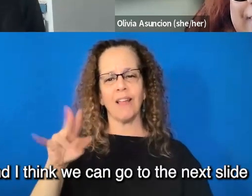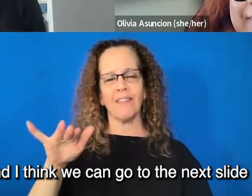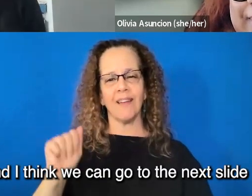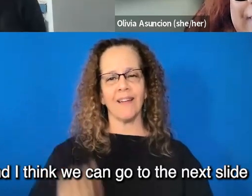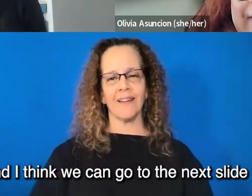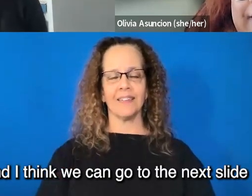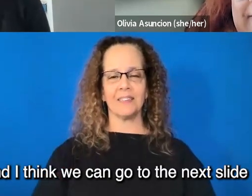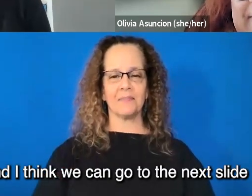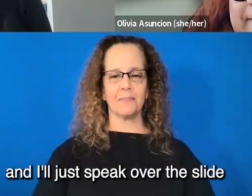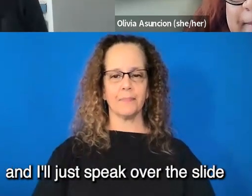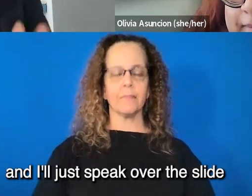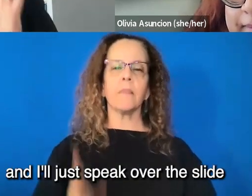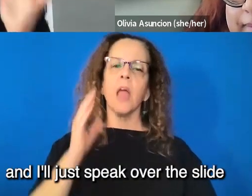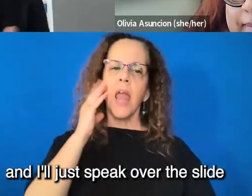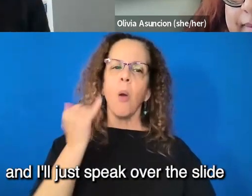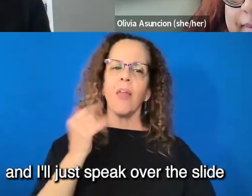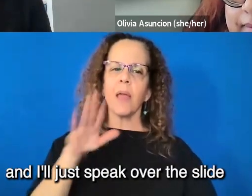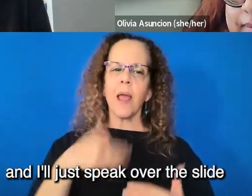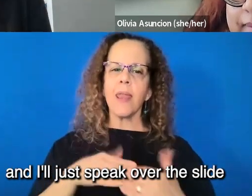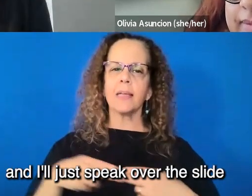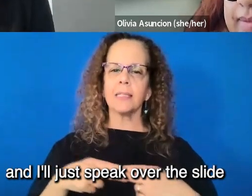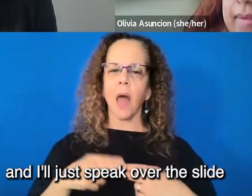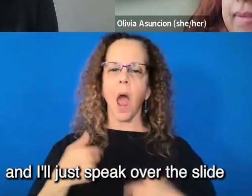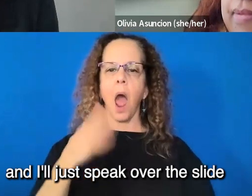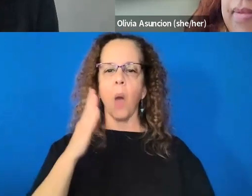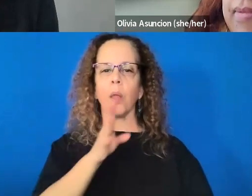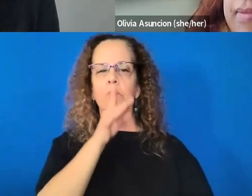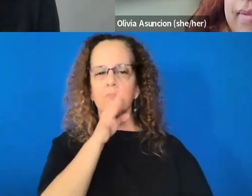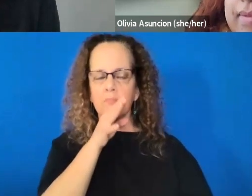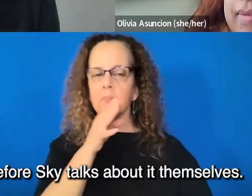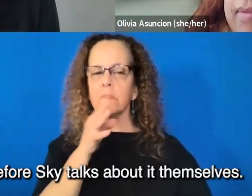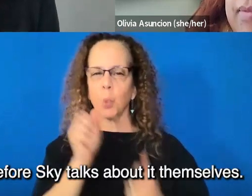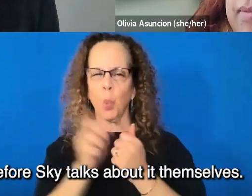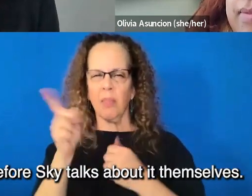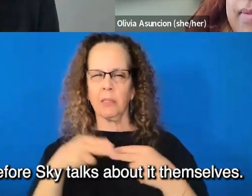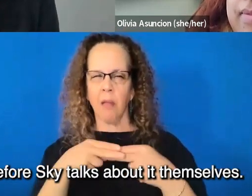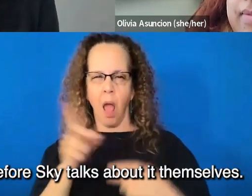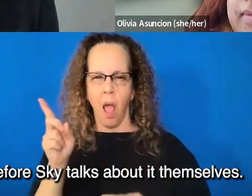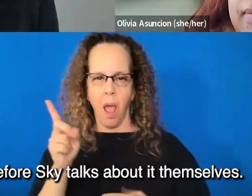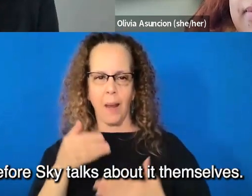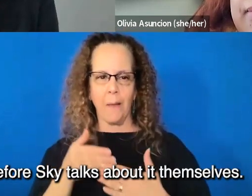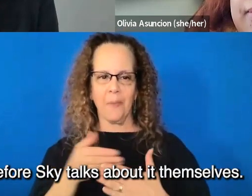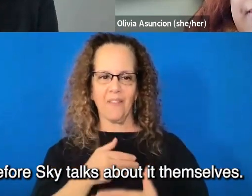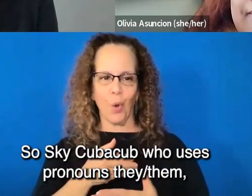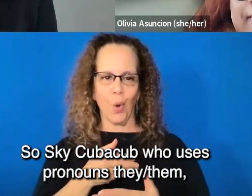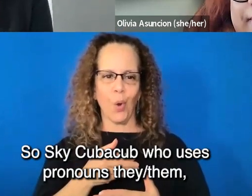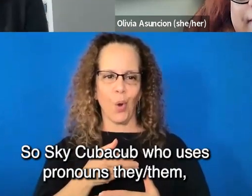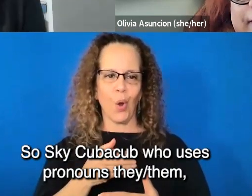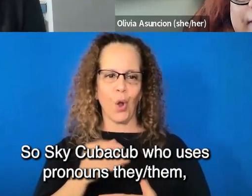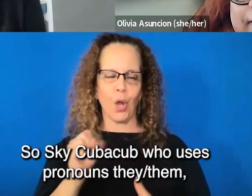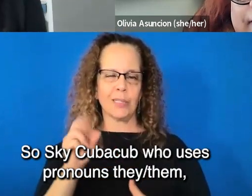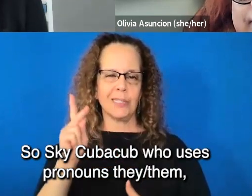And I think we can go to the next slide and I'll just speak over the slide before Skye talks about it themselves.